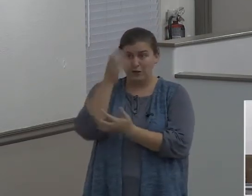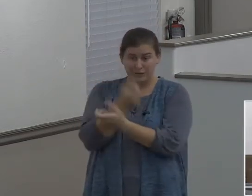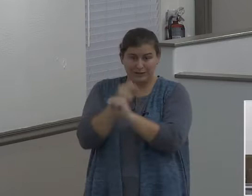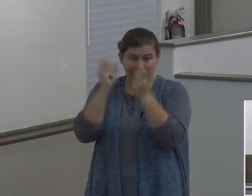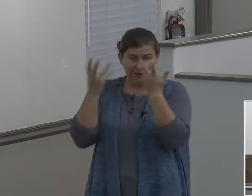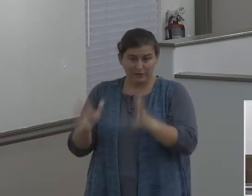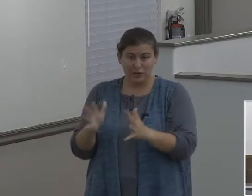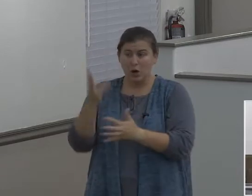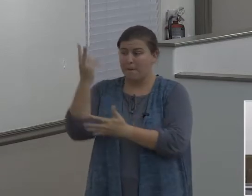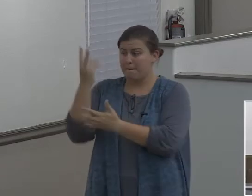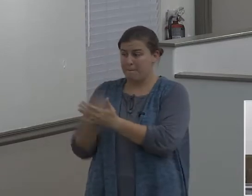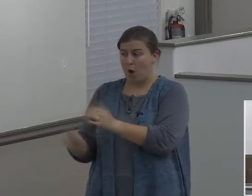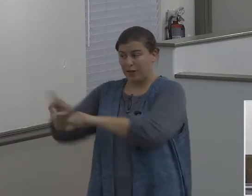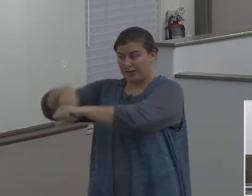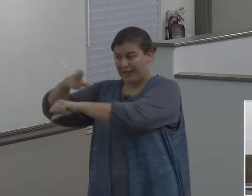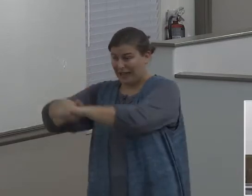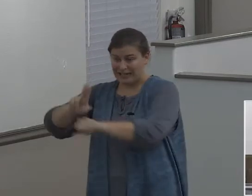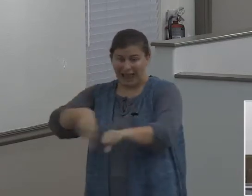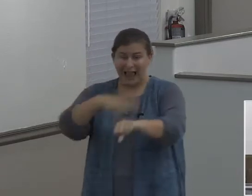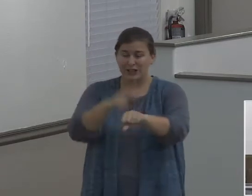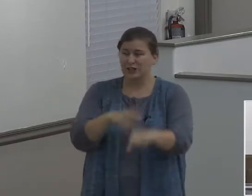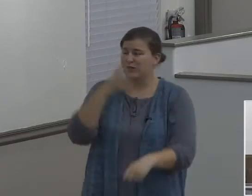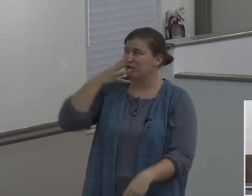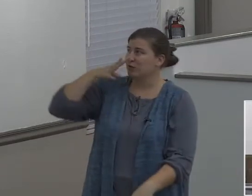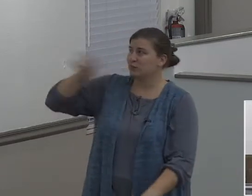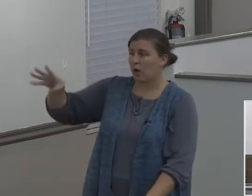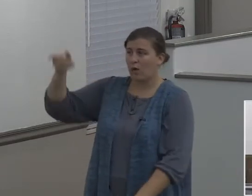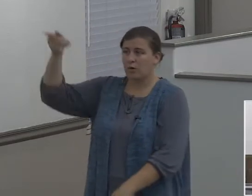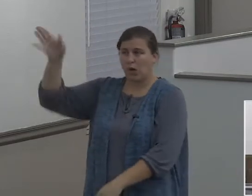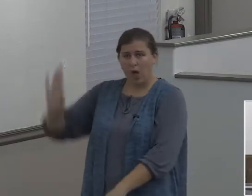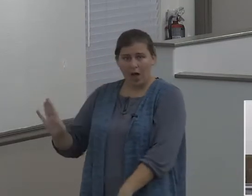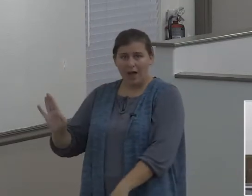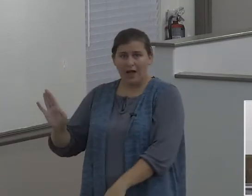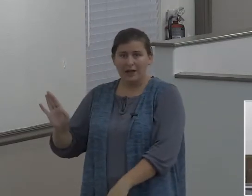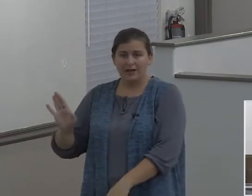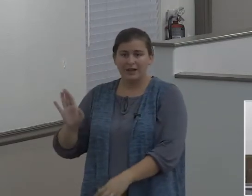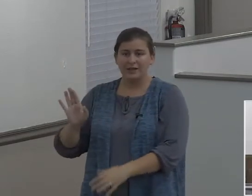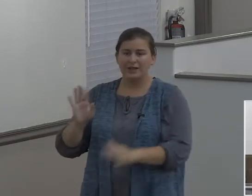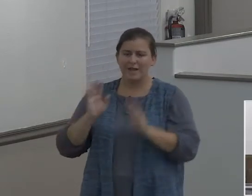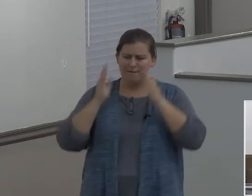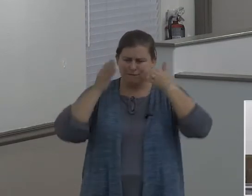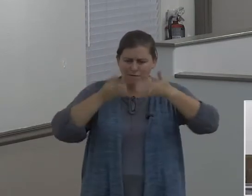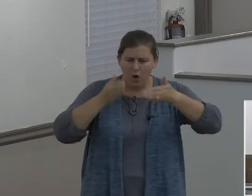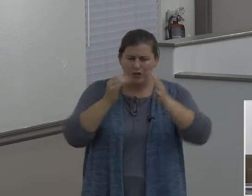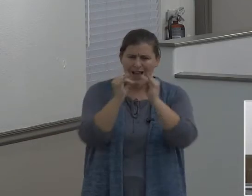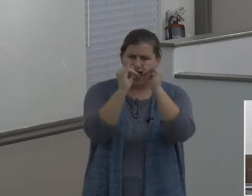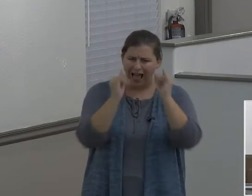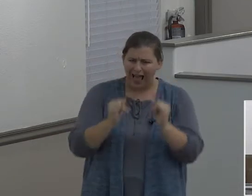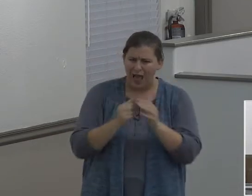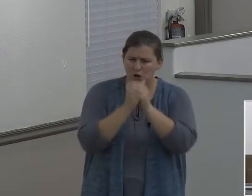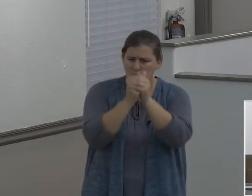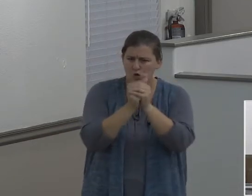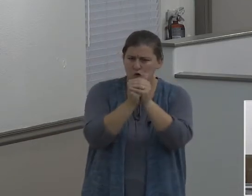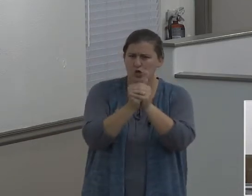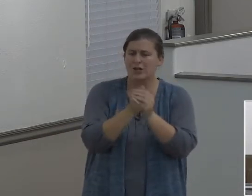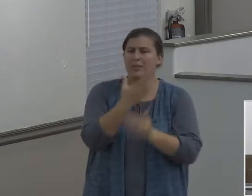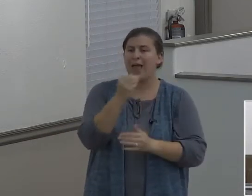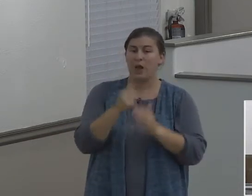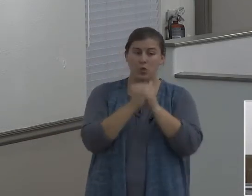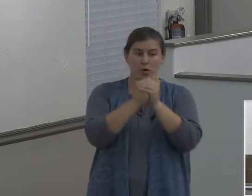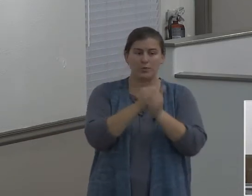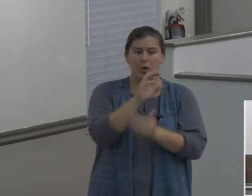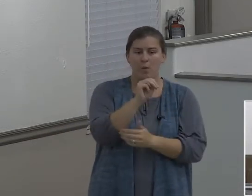forsook the true God. They turned to idolatry, including the worship of Molech and Chemosh and